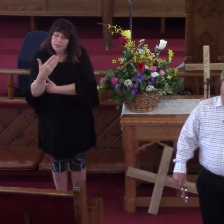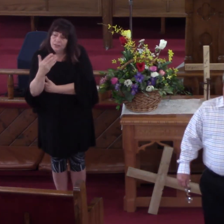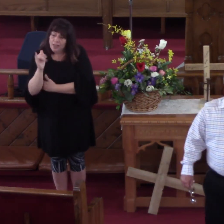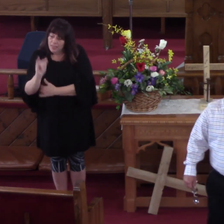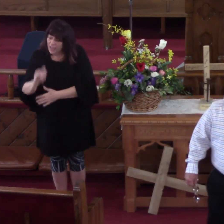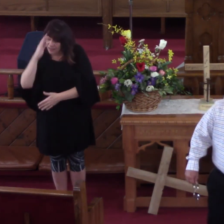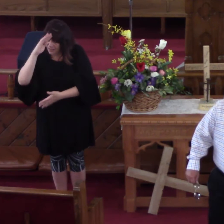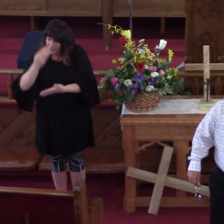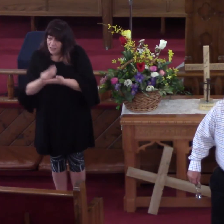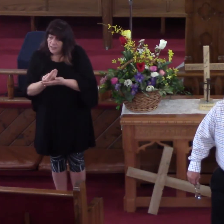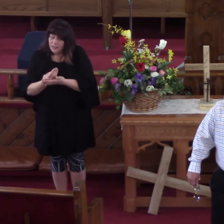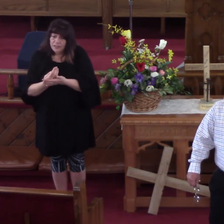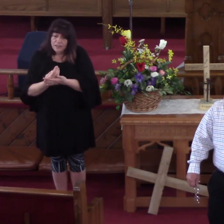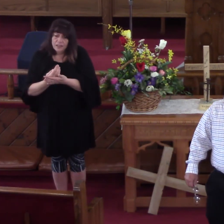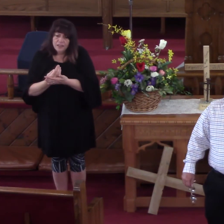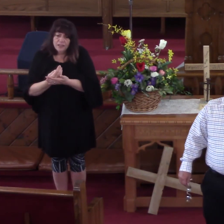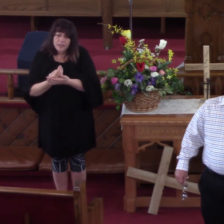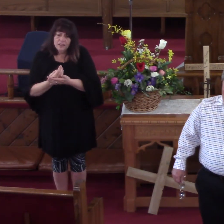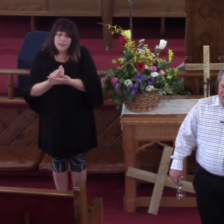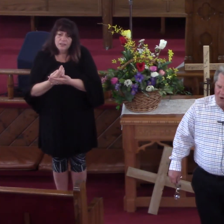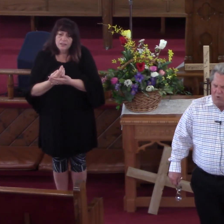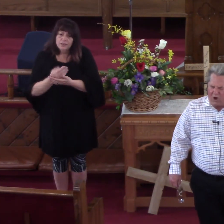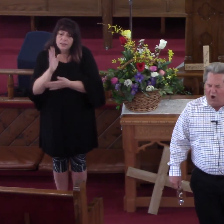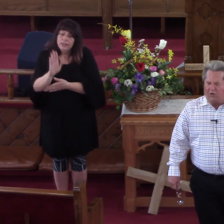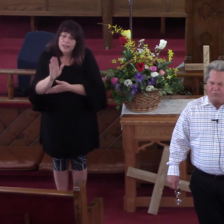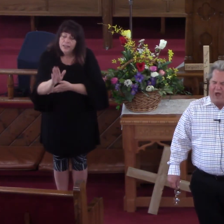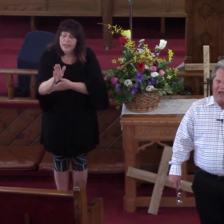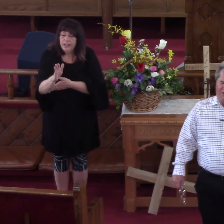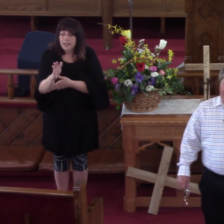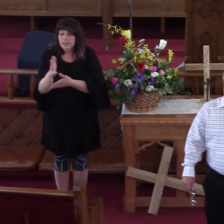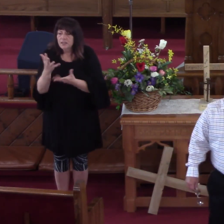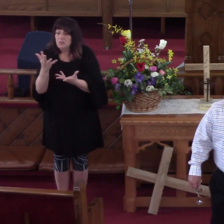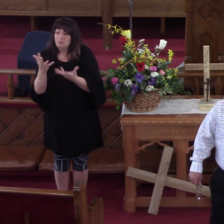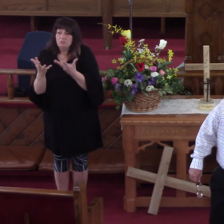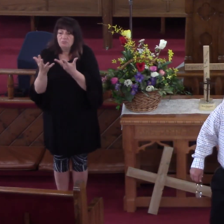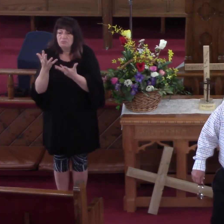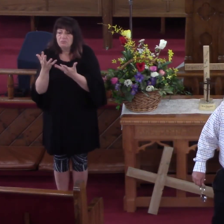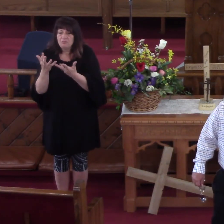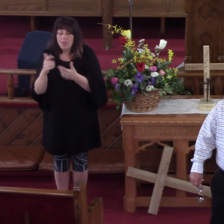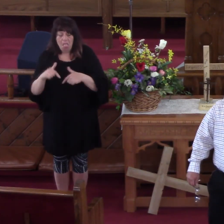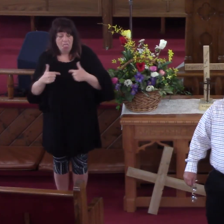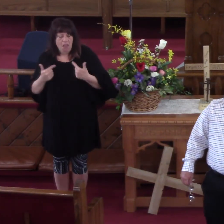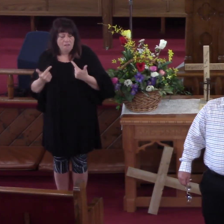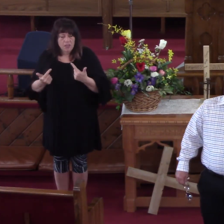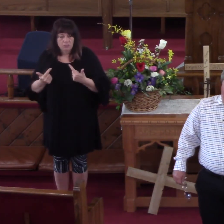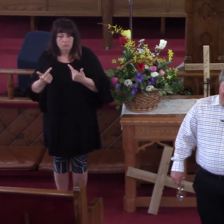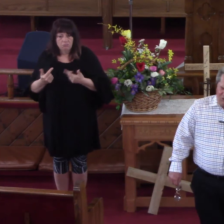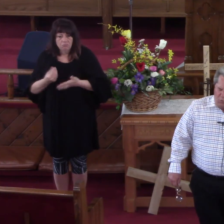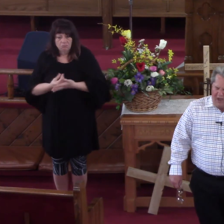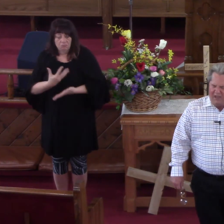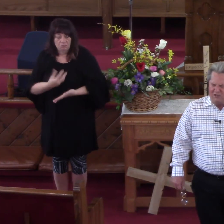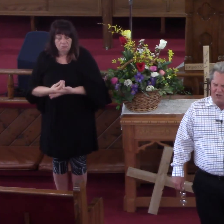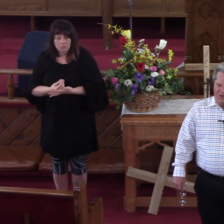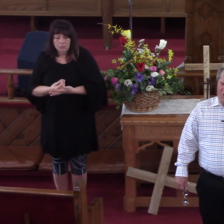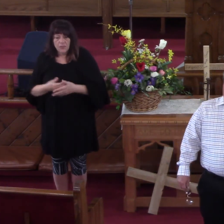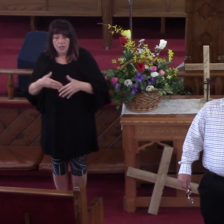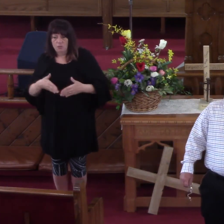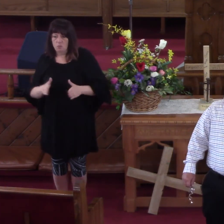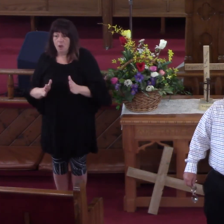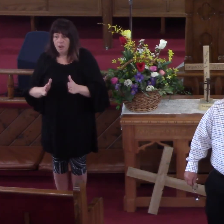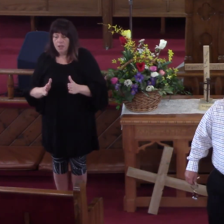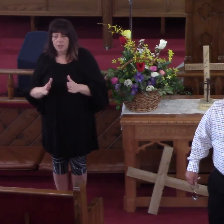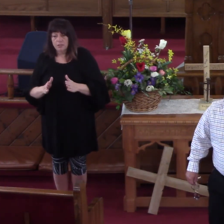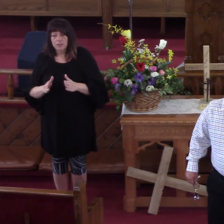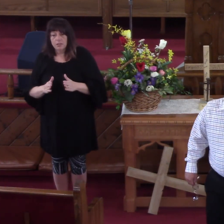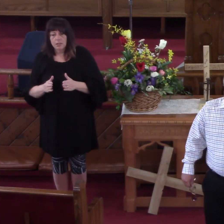That With His So Called Rides Living And My Friend His Ways And Doing